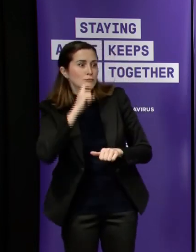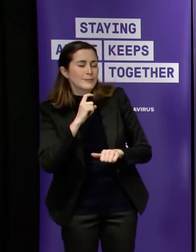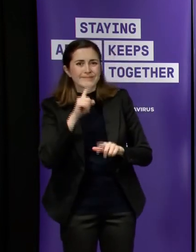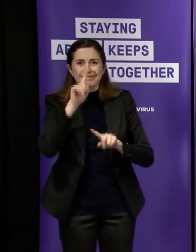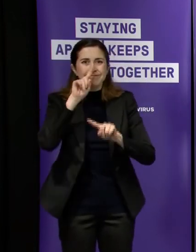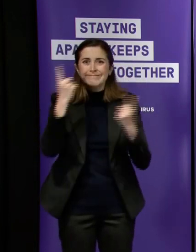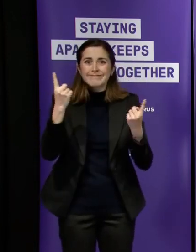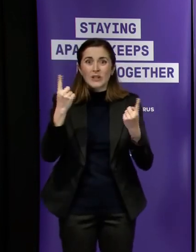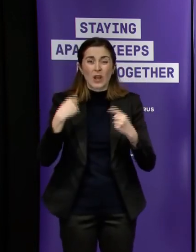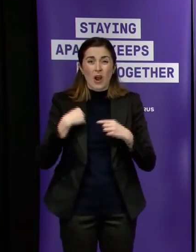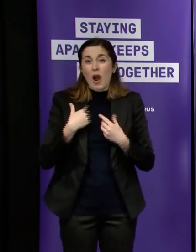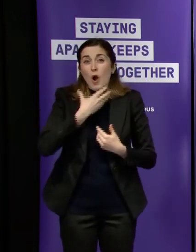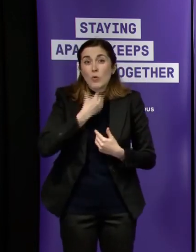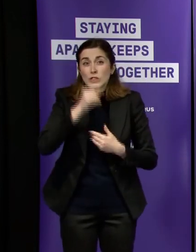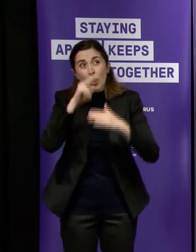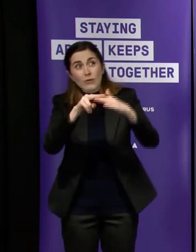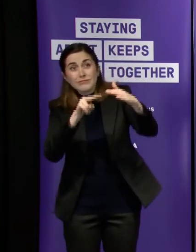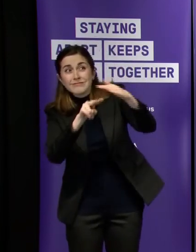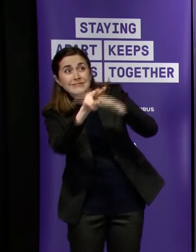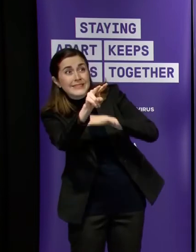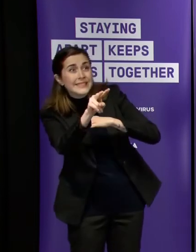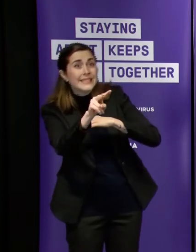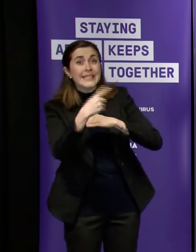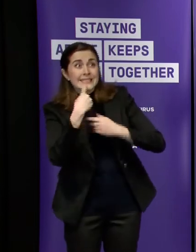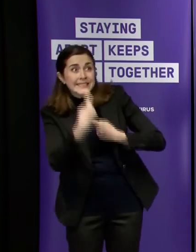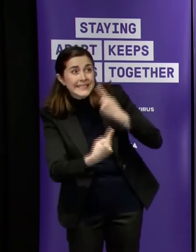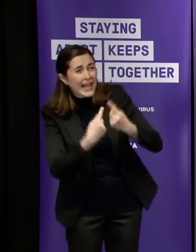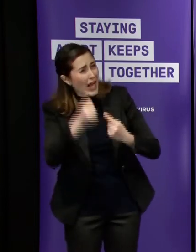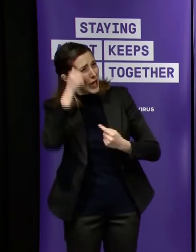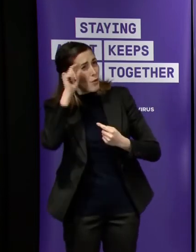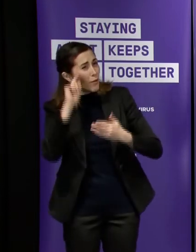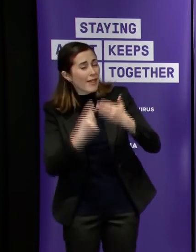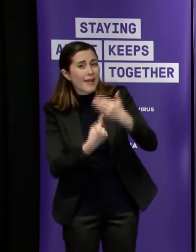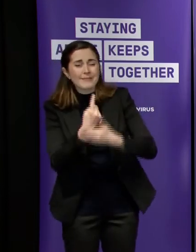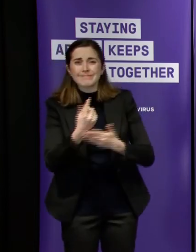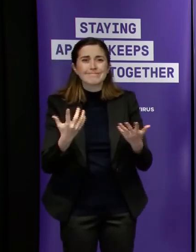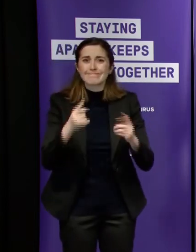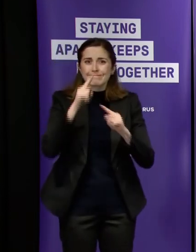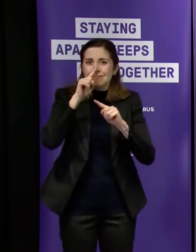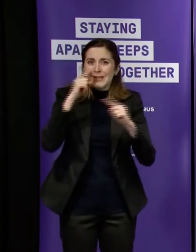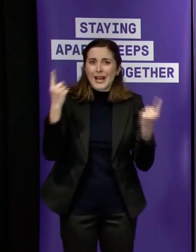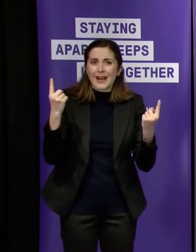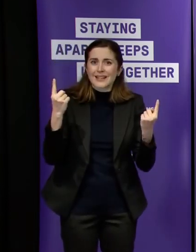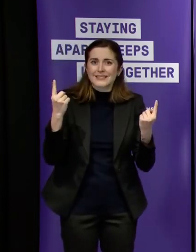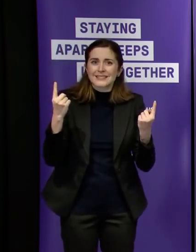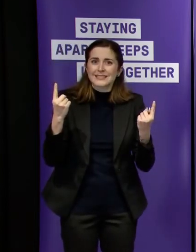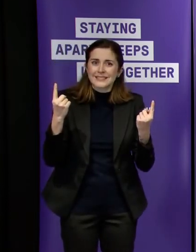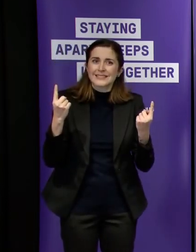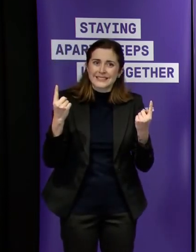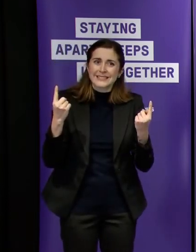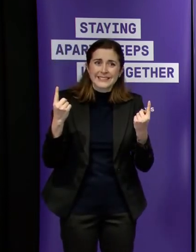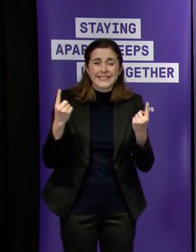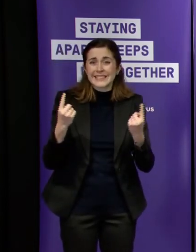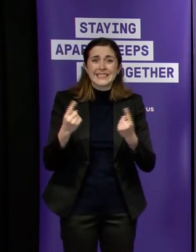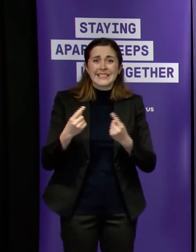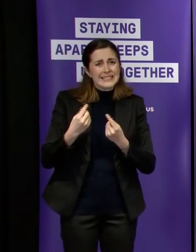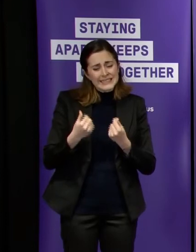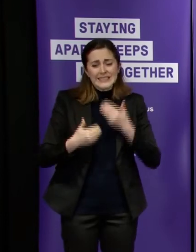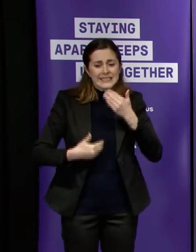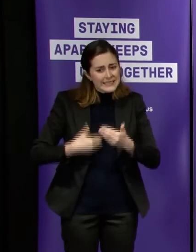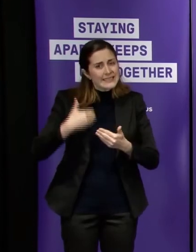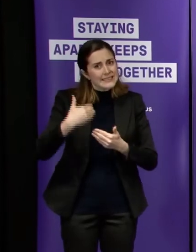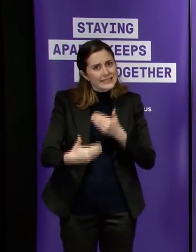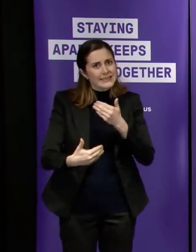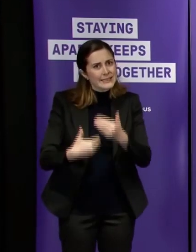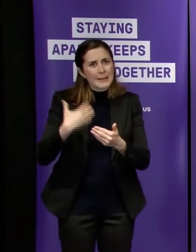a clear blueprint every single day with a and we tick them off and move from one phase to another we would love that the notion i'm sure victorians would too but